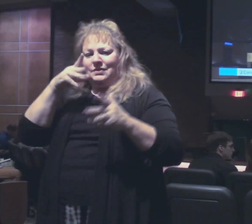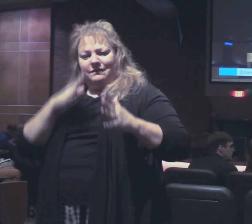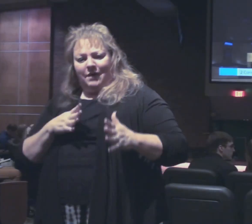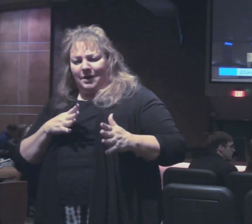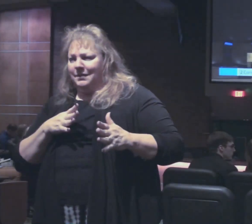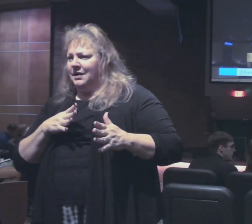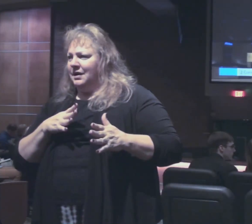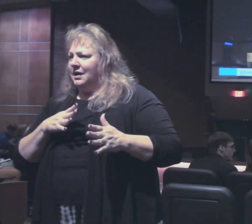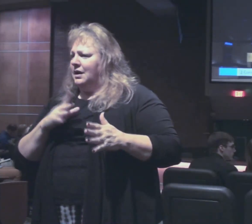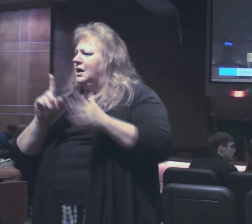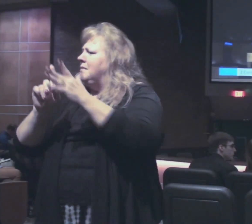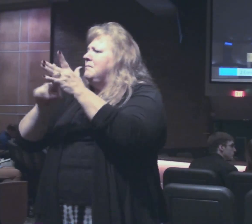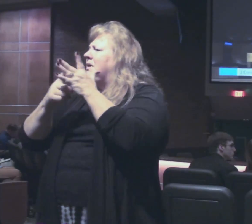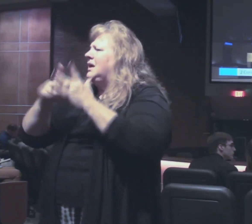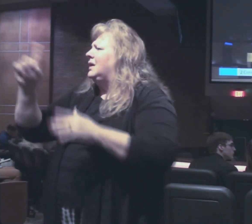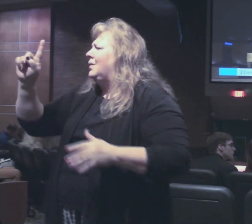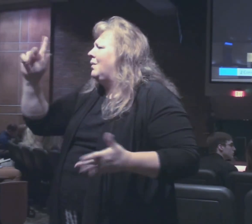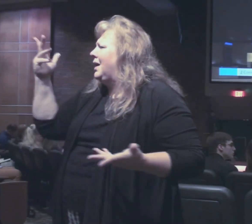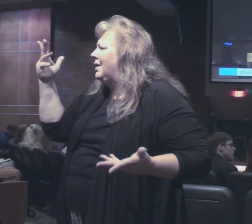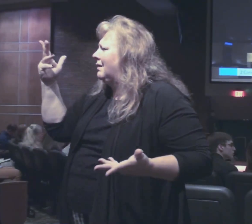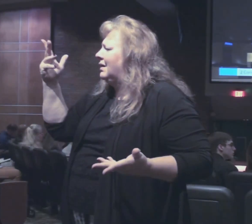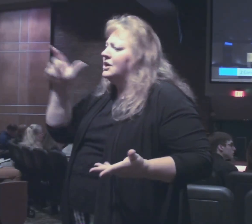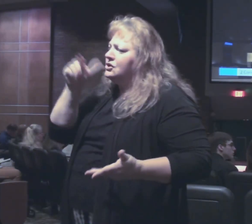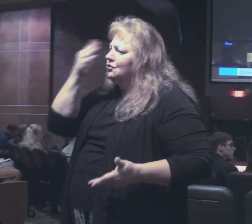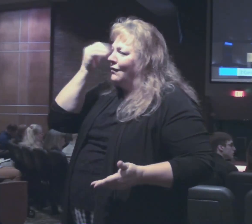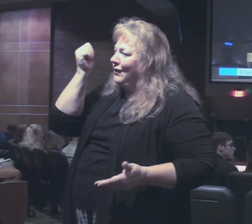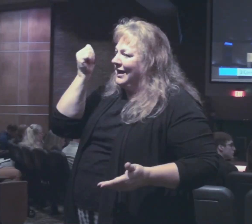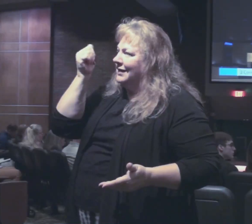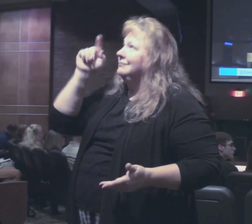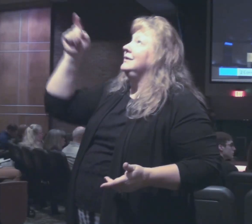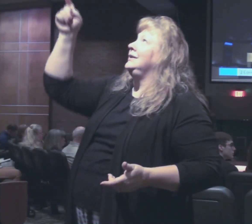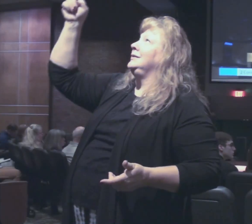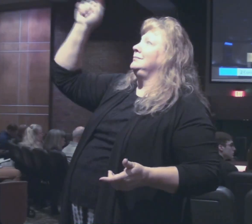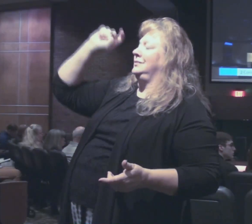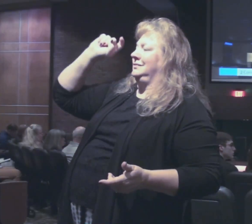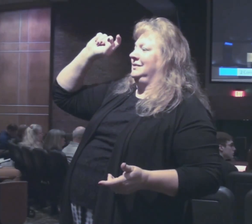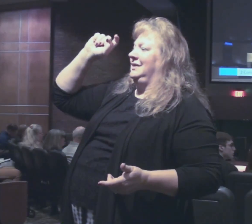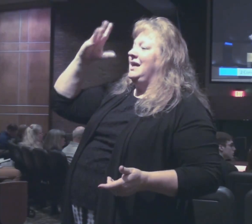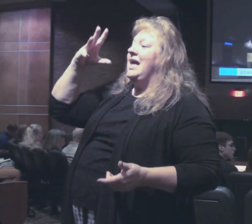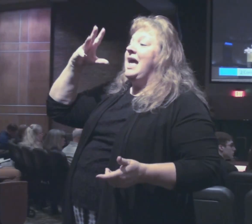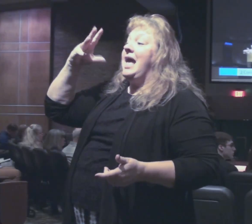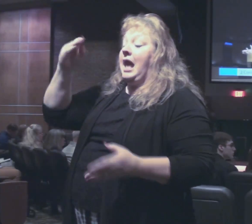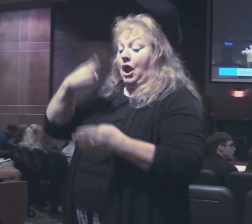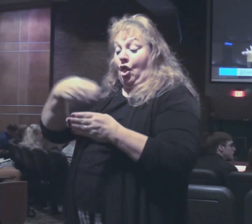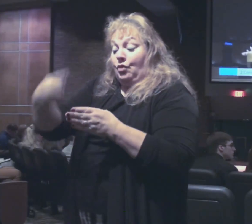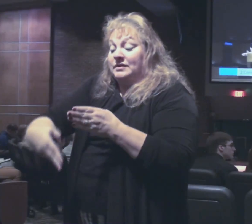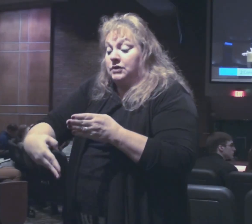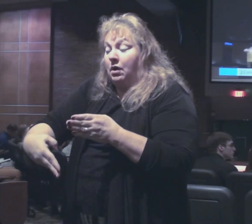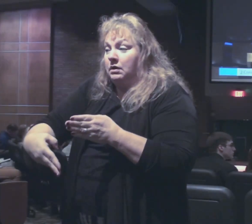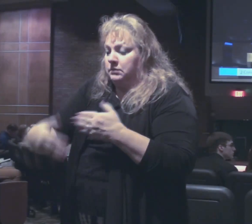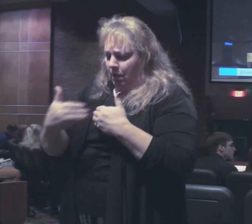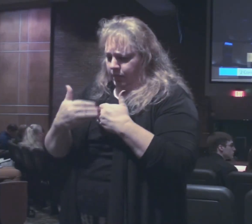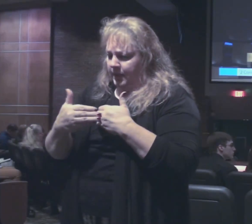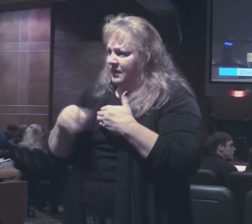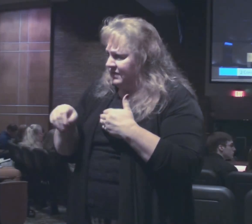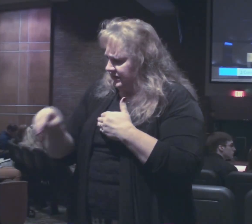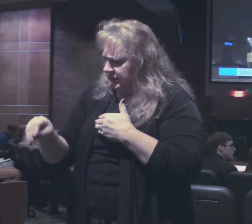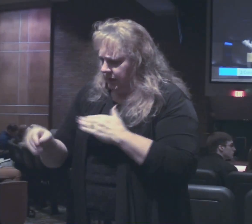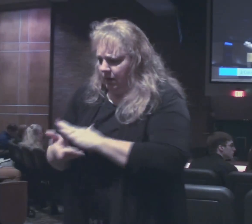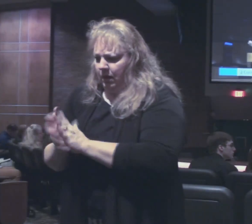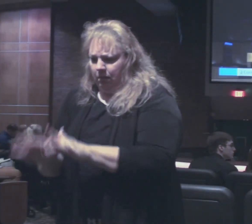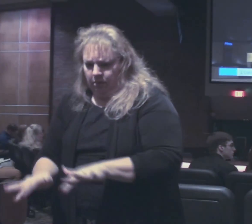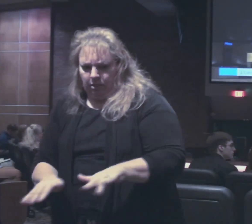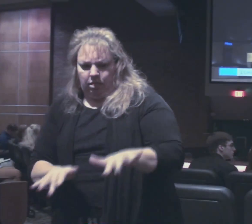don't forget where it all begins where it all comes from and the result of it the bread that will come out